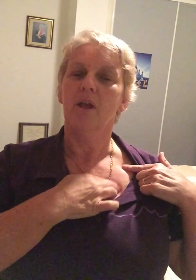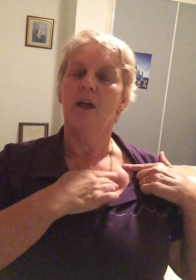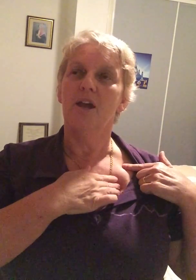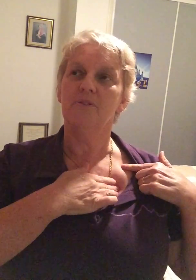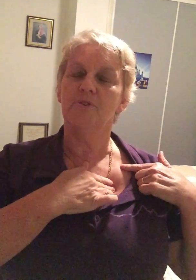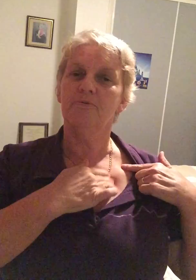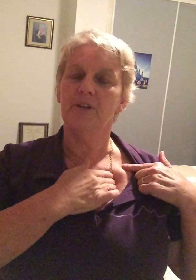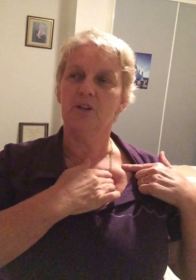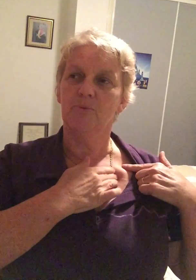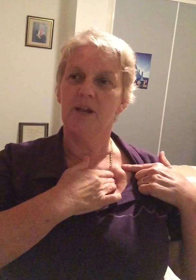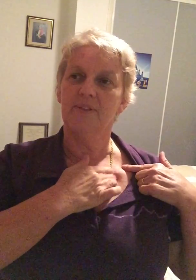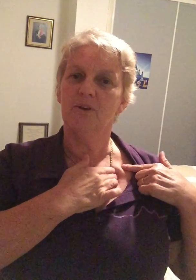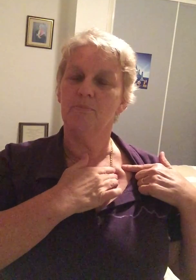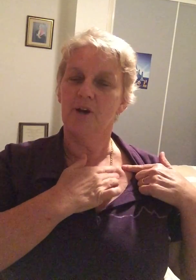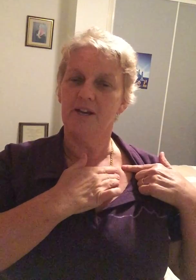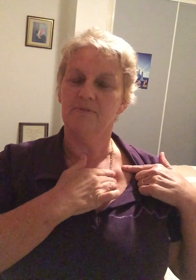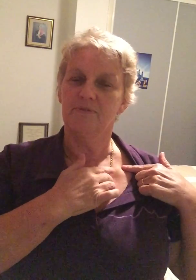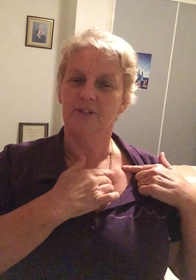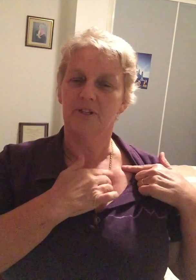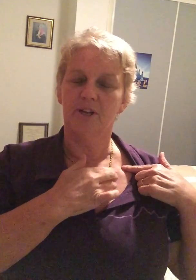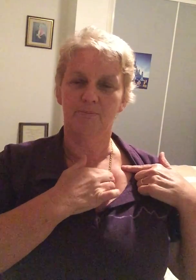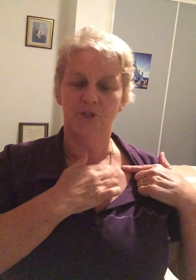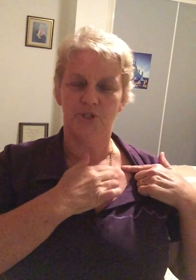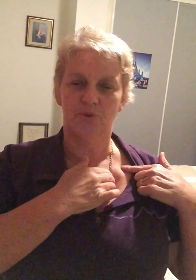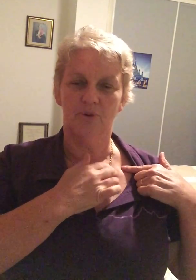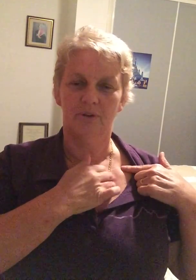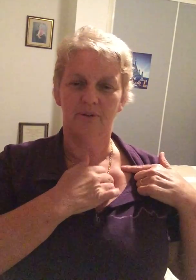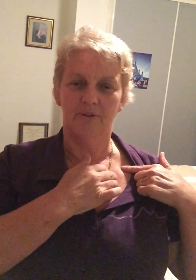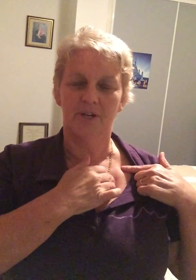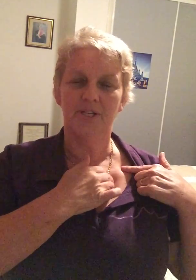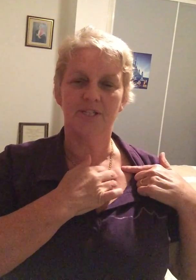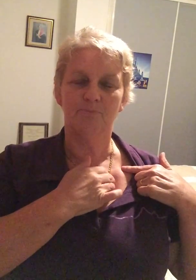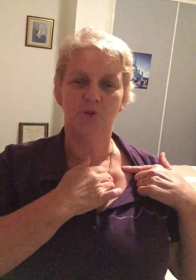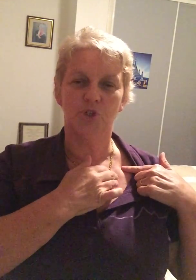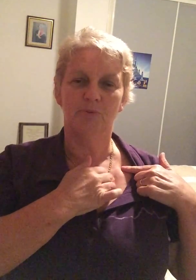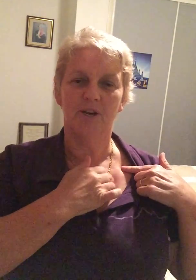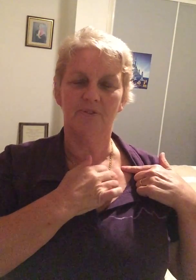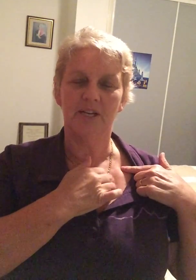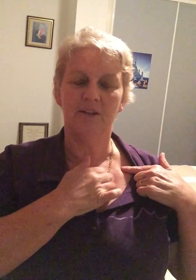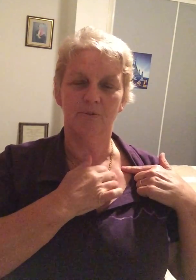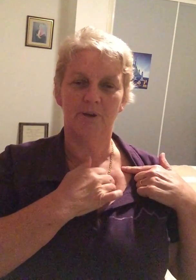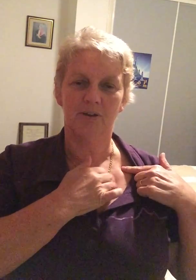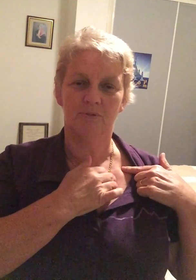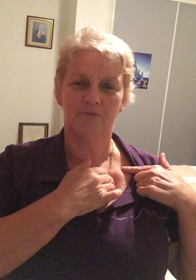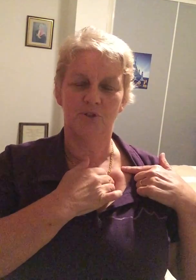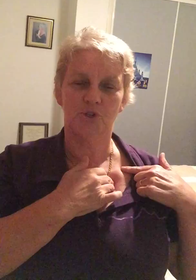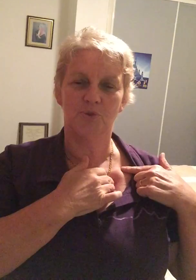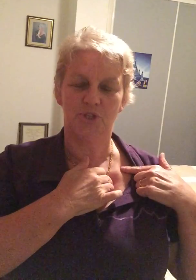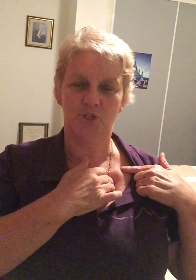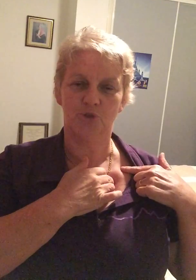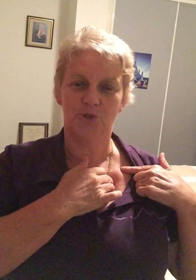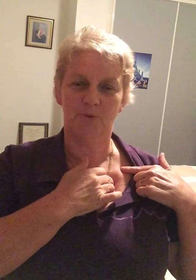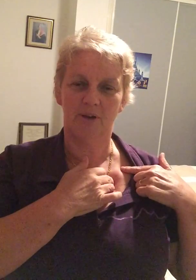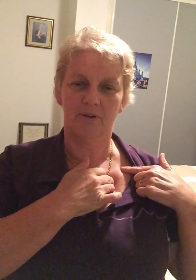and if you feel around there it might even feel a little bit sore and in some books you might even hear about it referred to as the sore spot